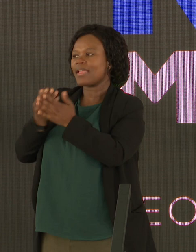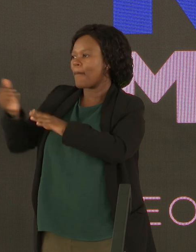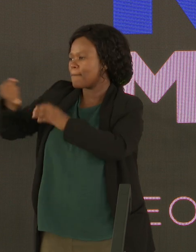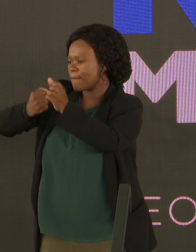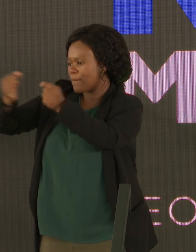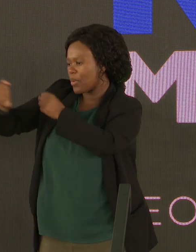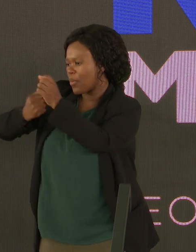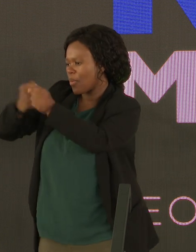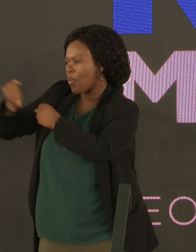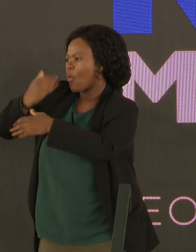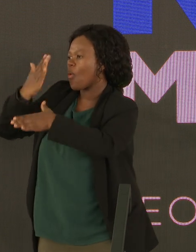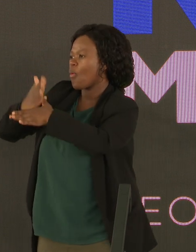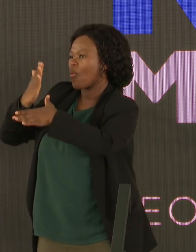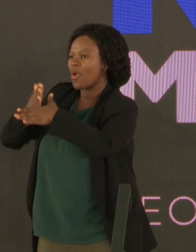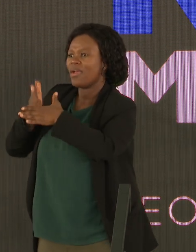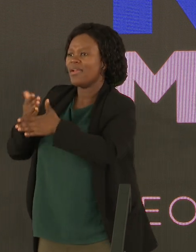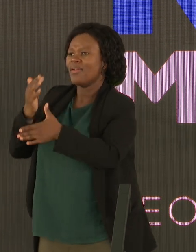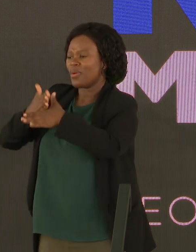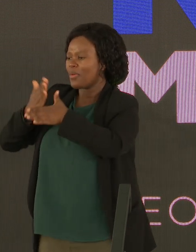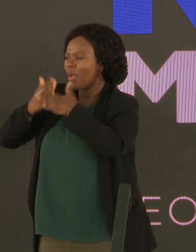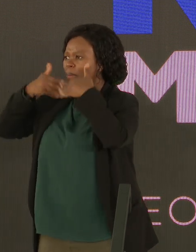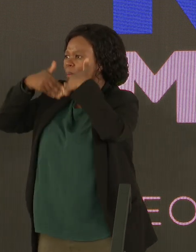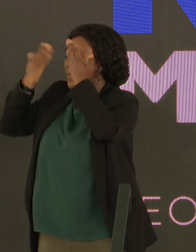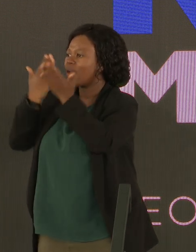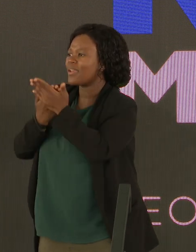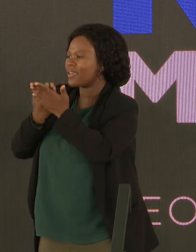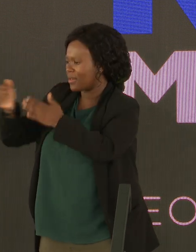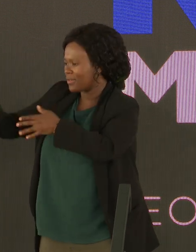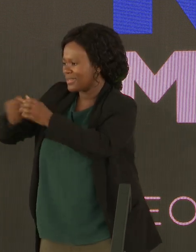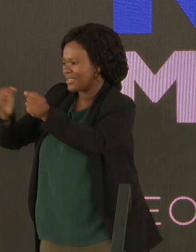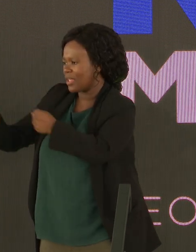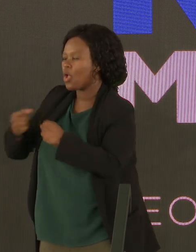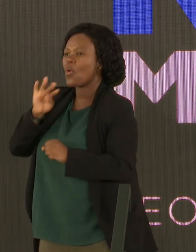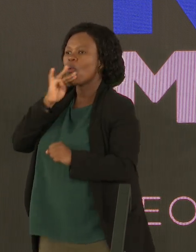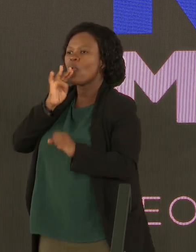unskilled labor, unemployed people sitting at home.